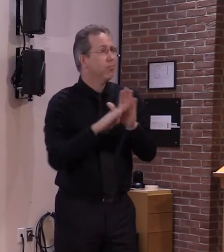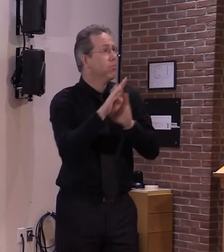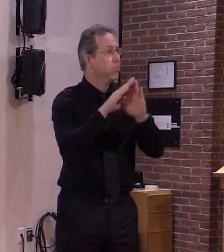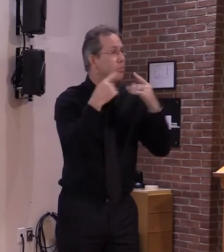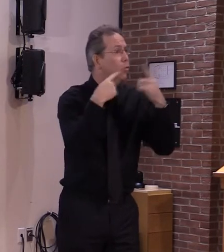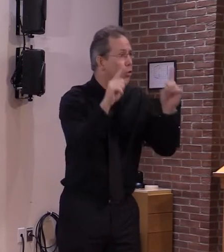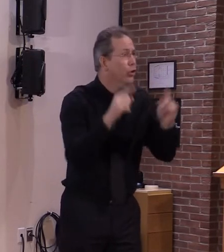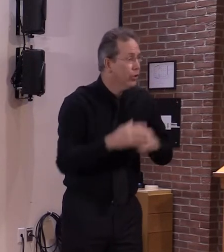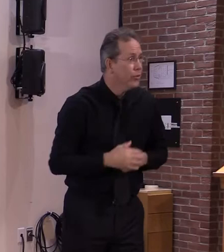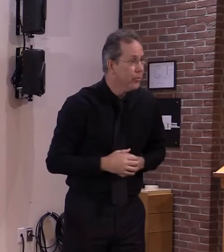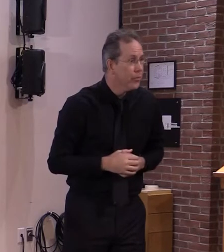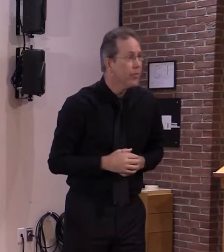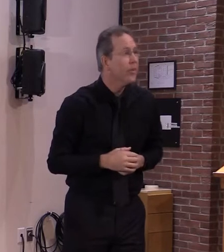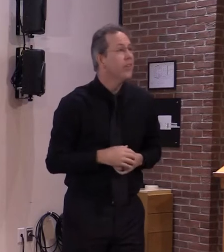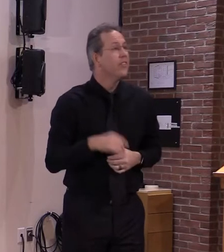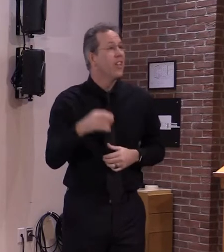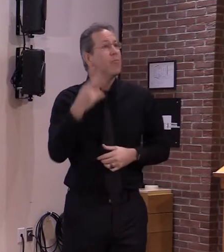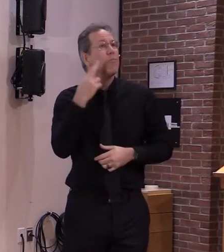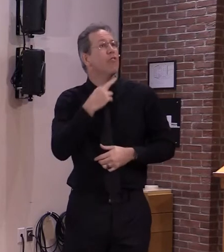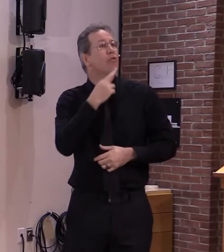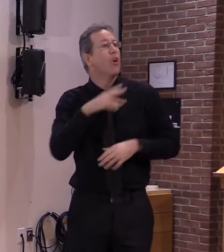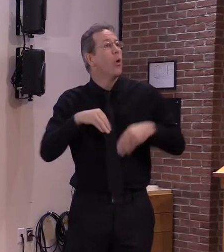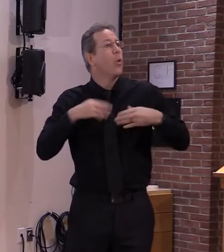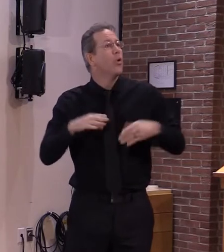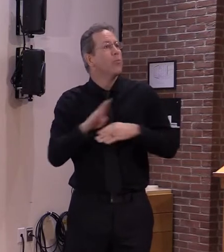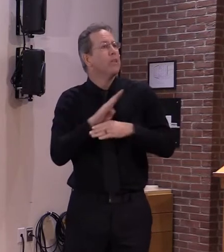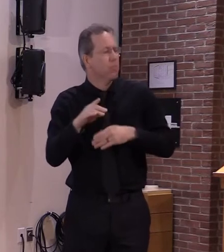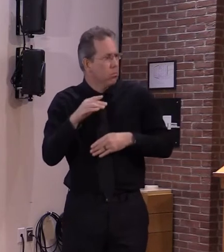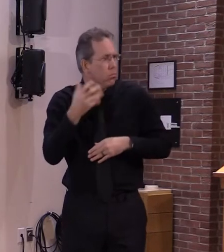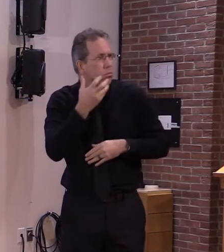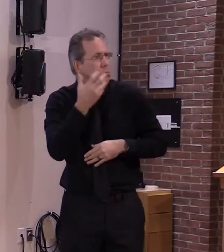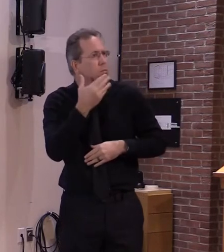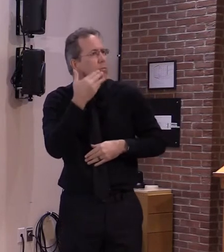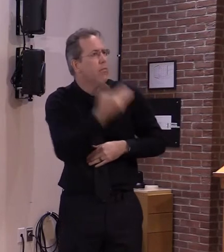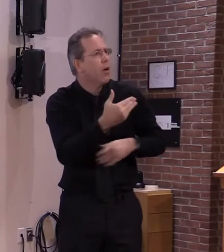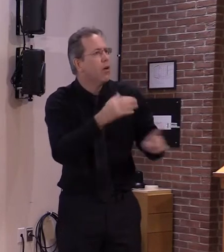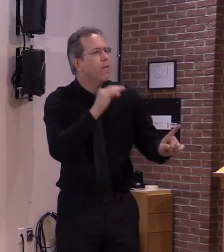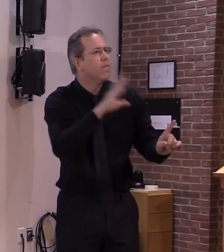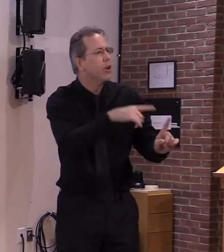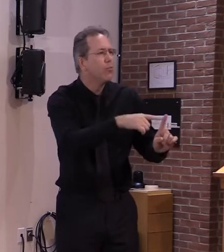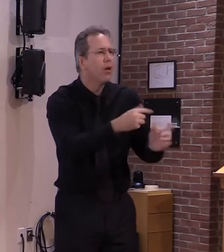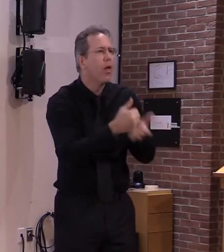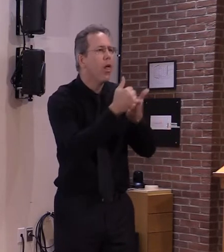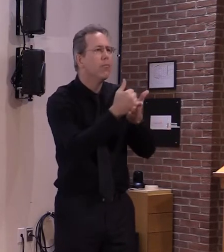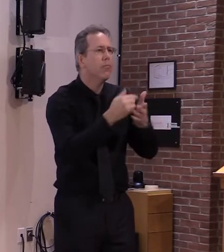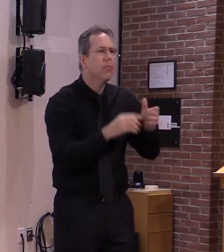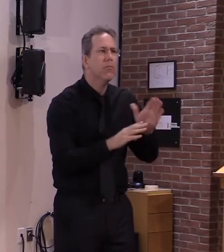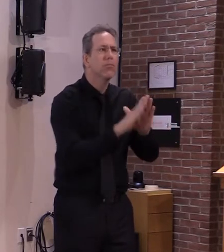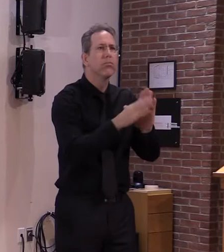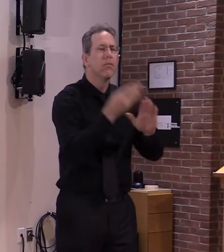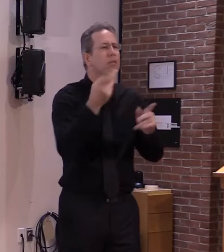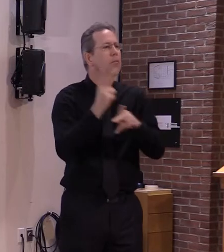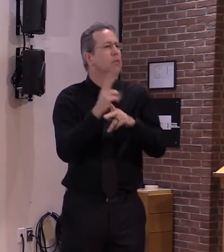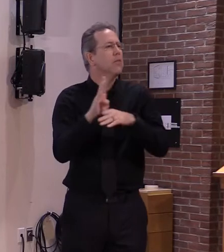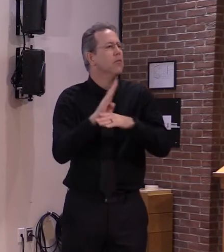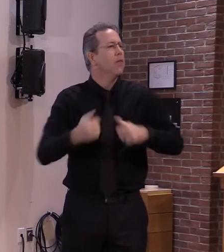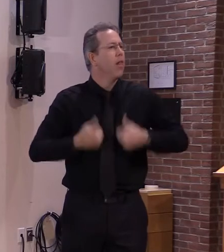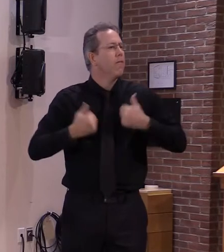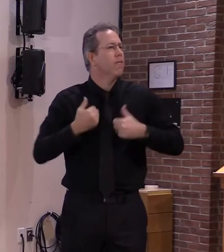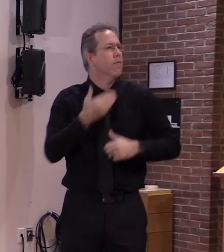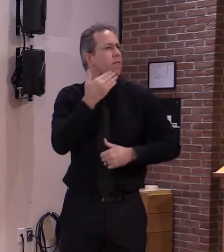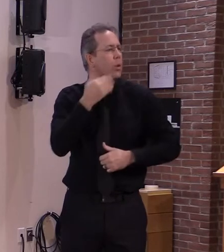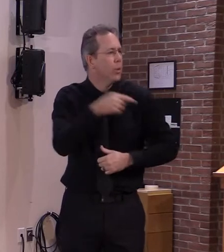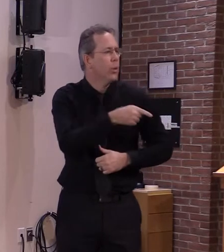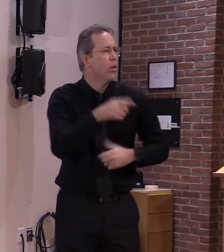page has made a huge impact and helped them survive while waiting for better days the group has also expanded to help